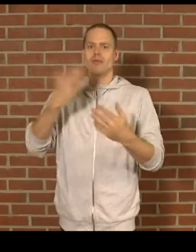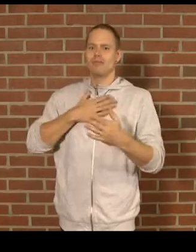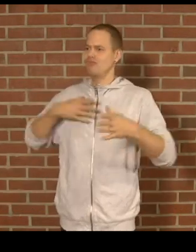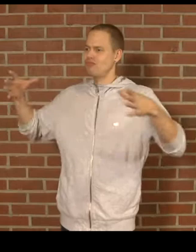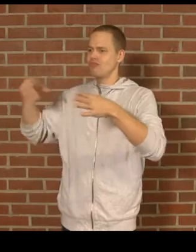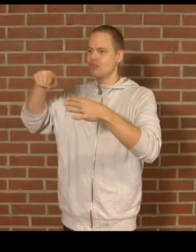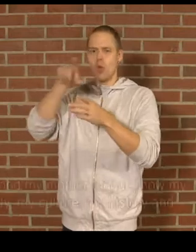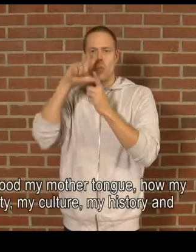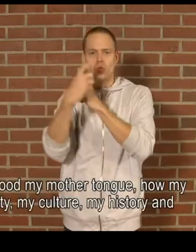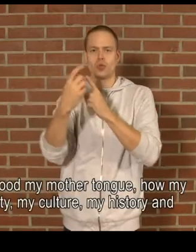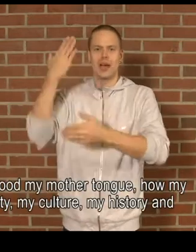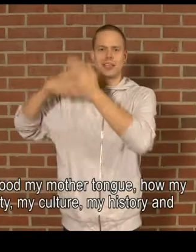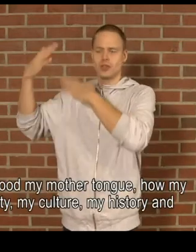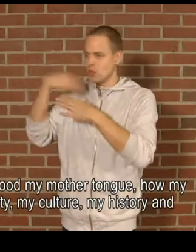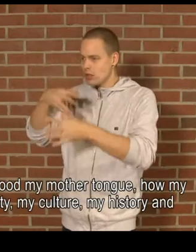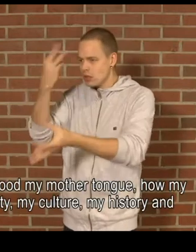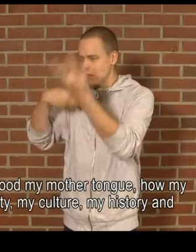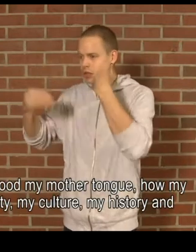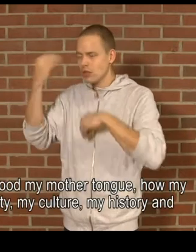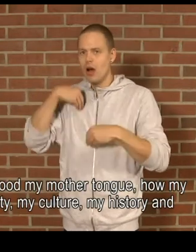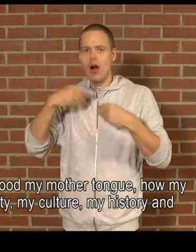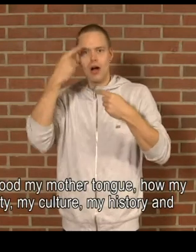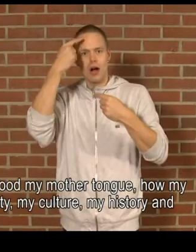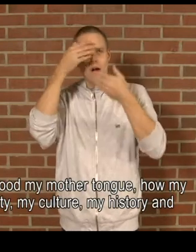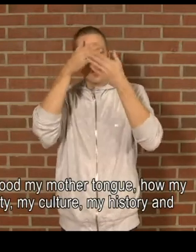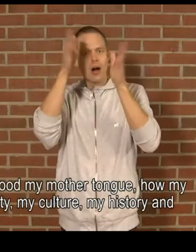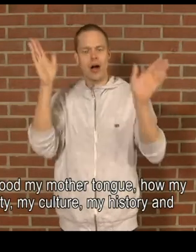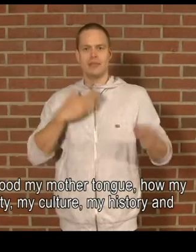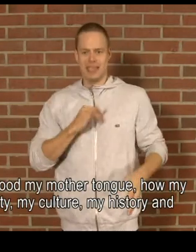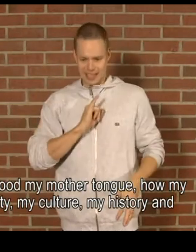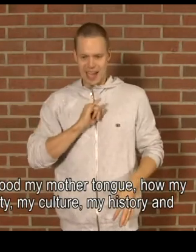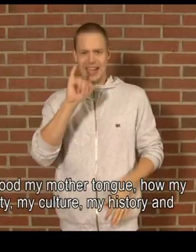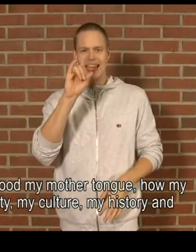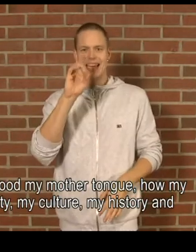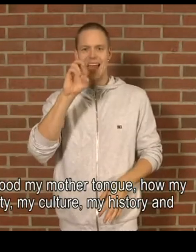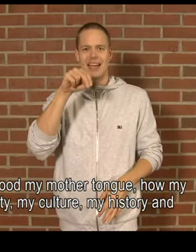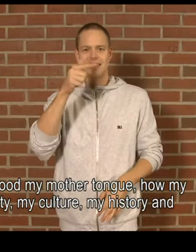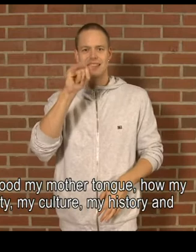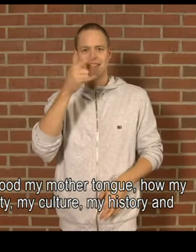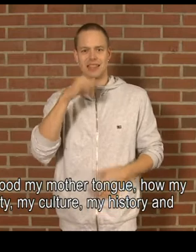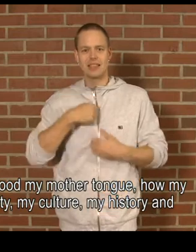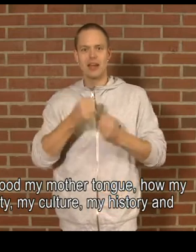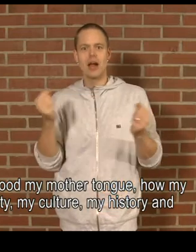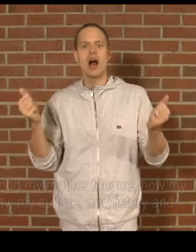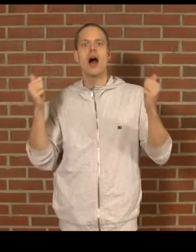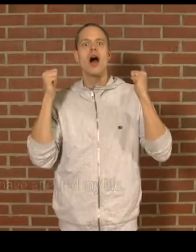And I let it stick to me You made the same shit to me Can you feel it in the air? Yeah